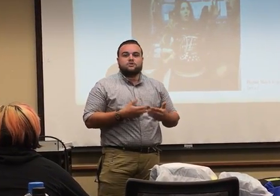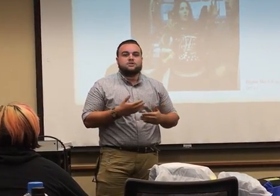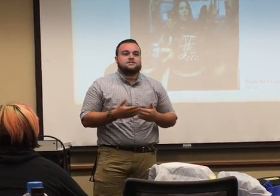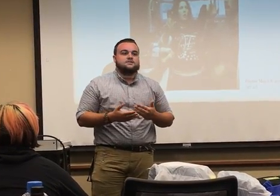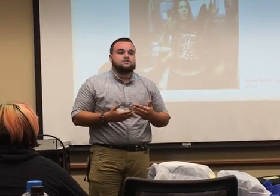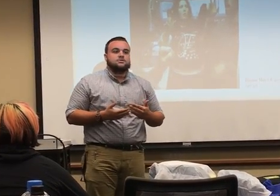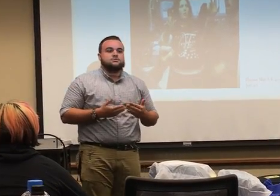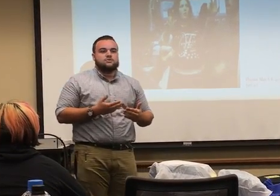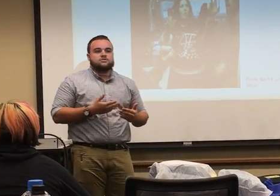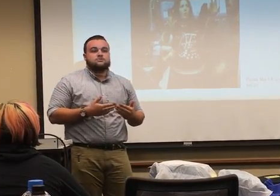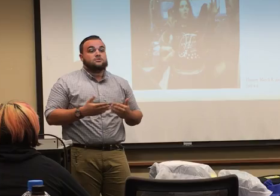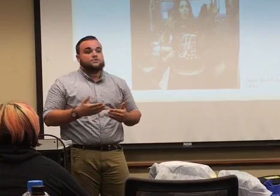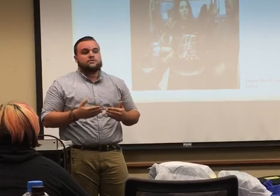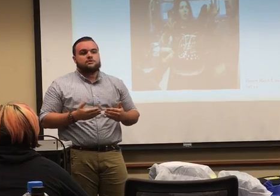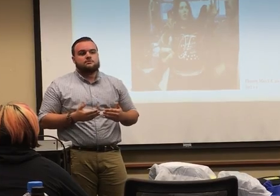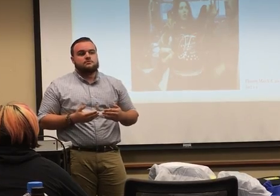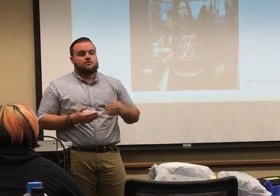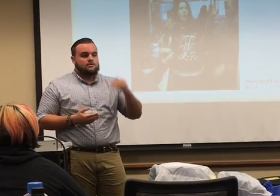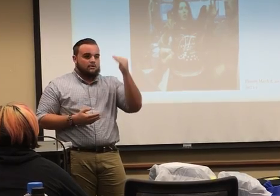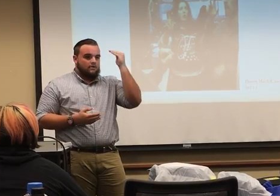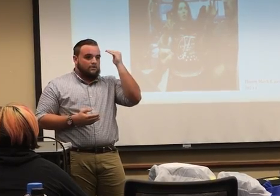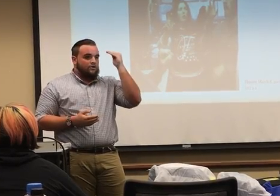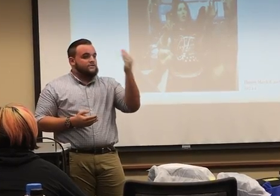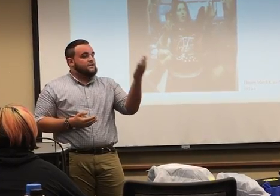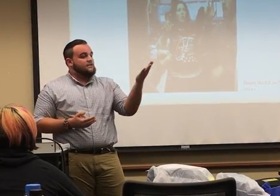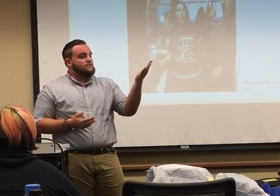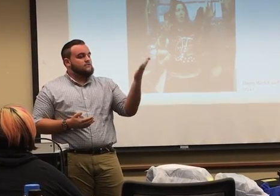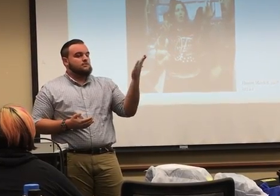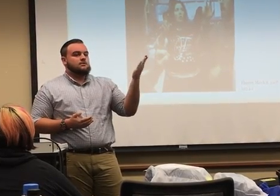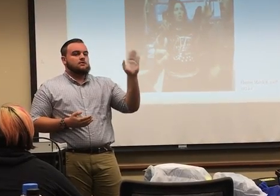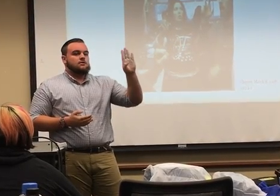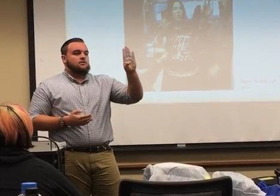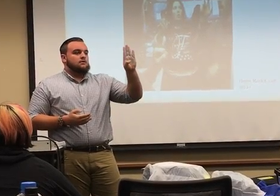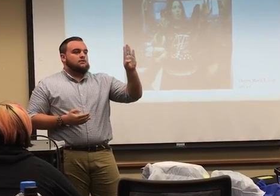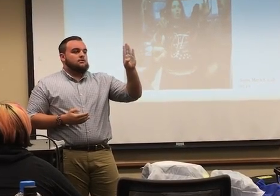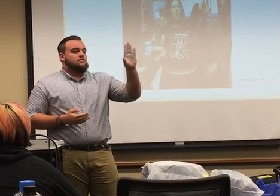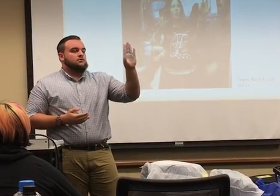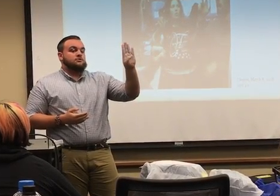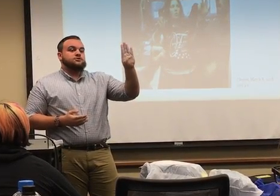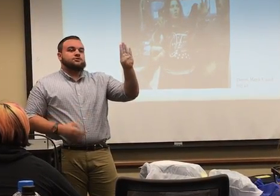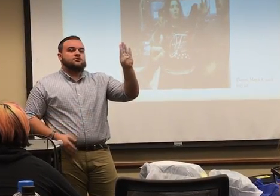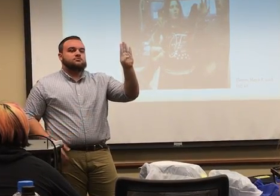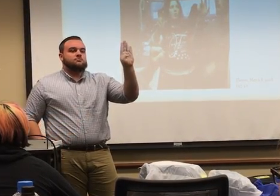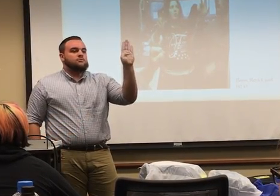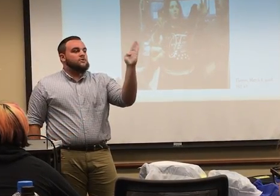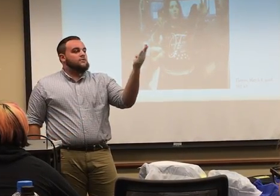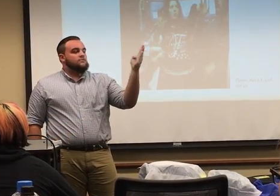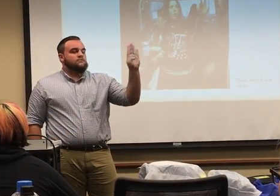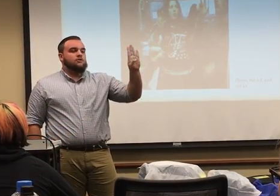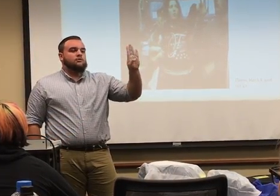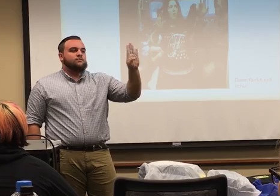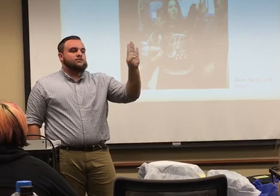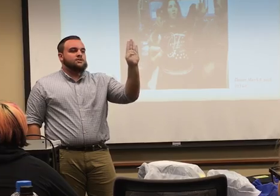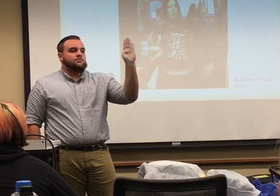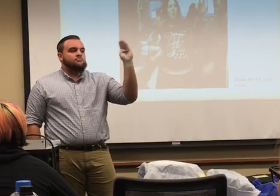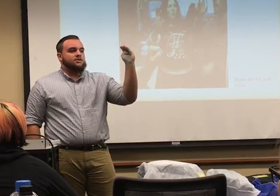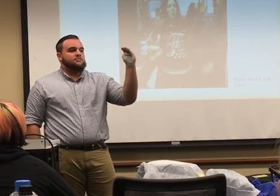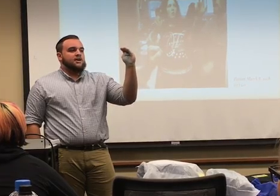for when you're trying to tell someone that you know something you don't know. No is take, close your thumb, all four fingers up, and bend them